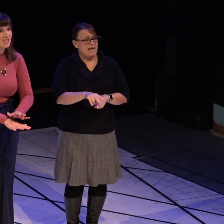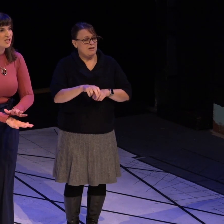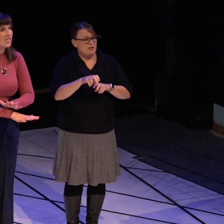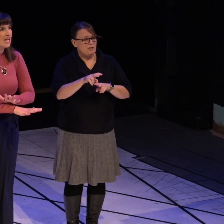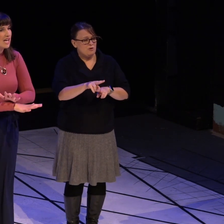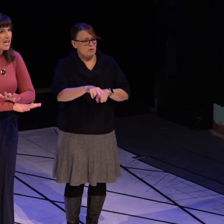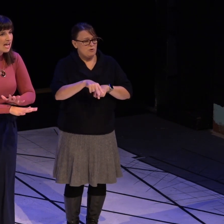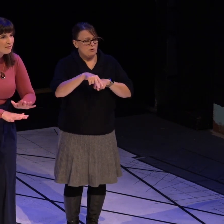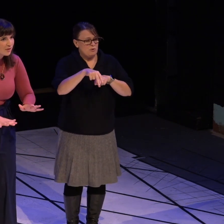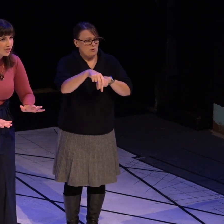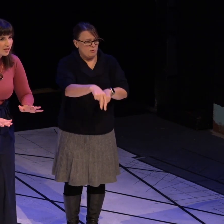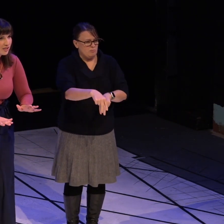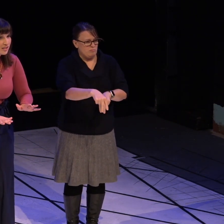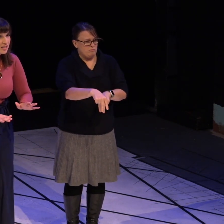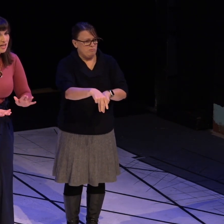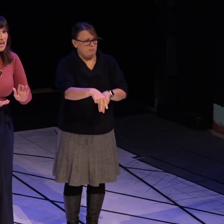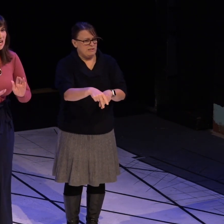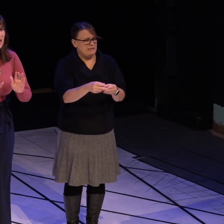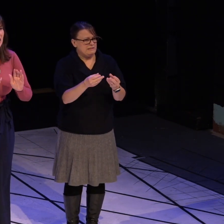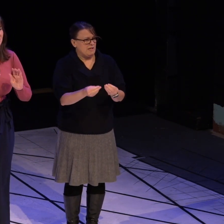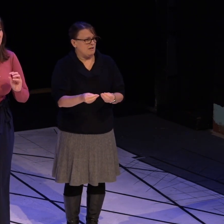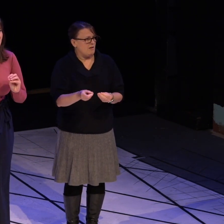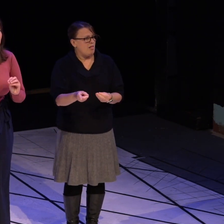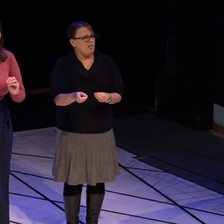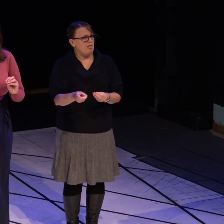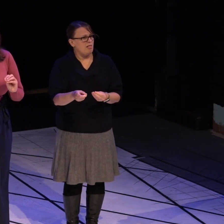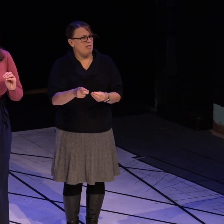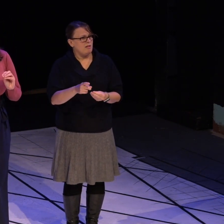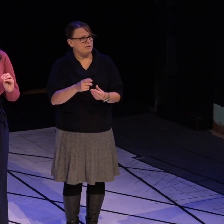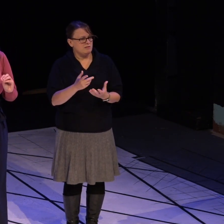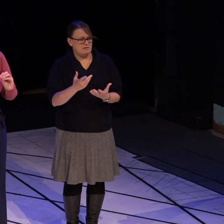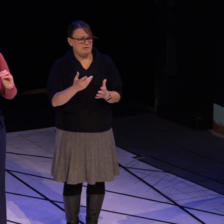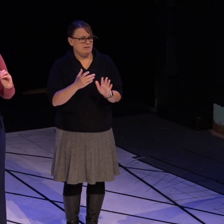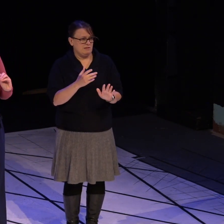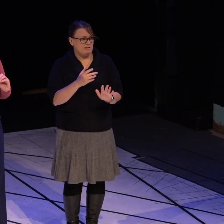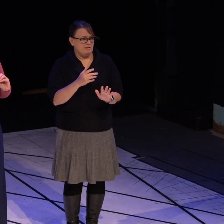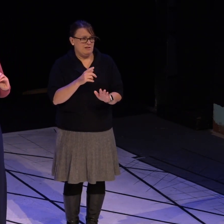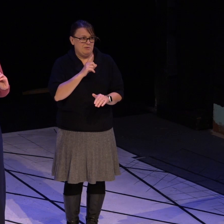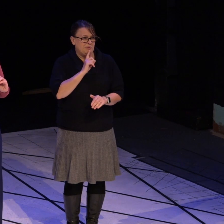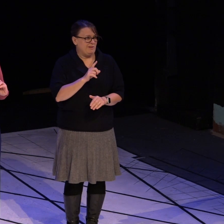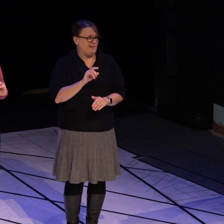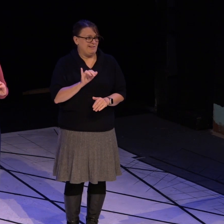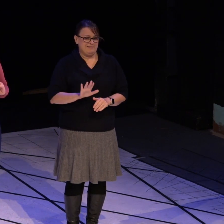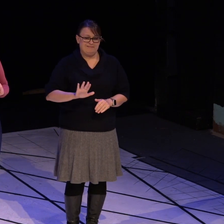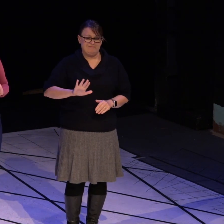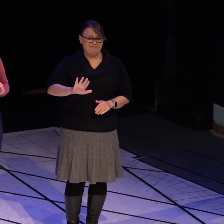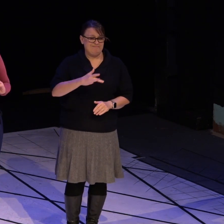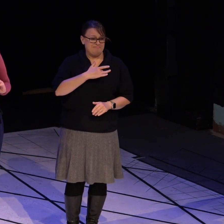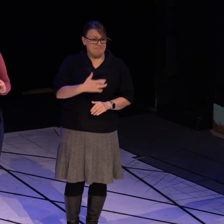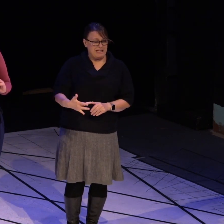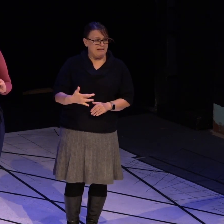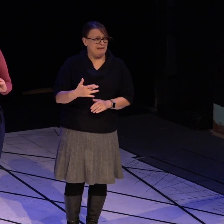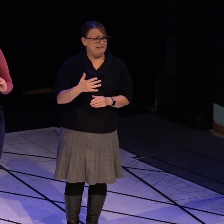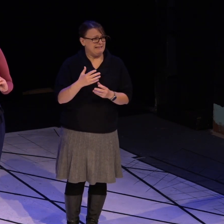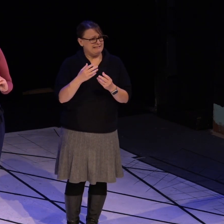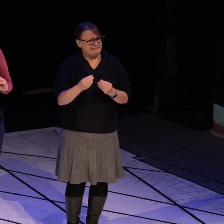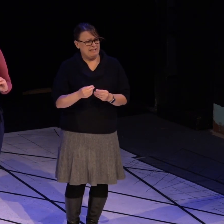transition ever. And gentle is not a word in Harbor's vocabulary.